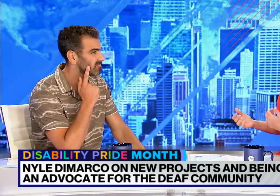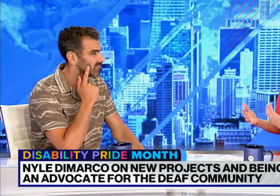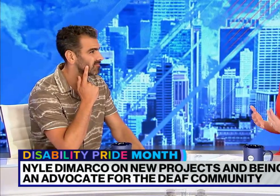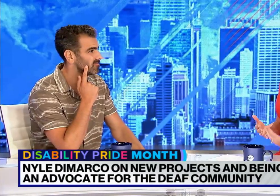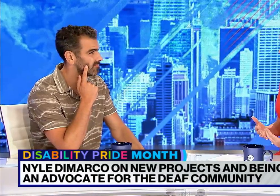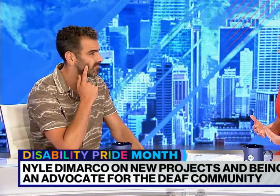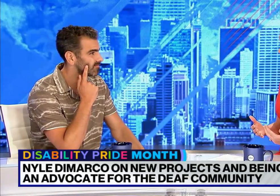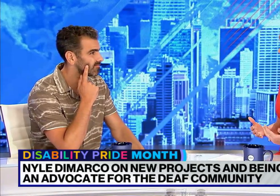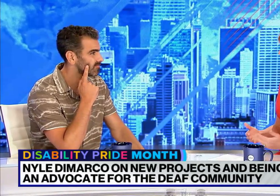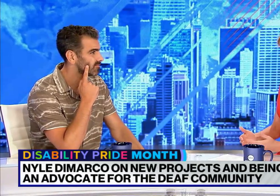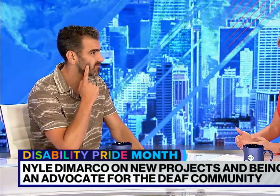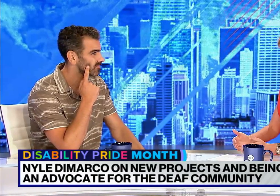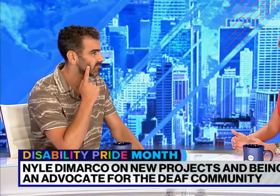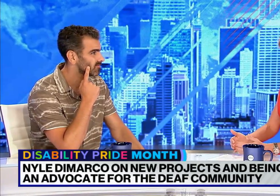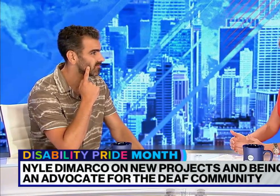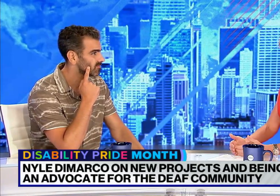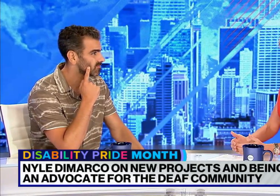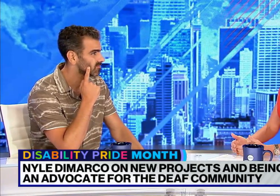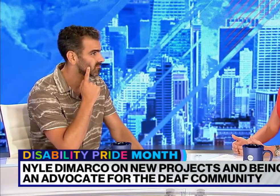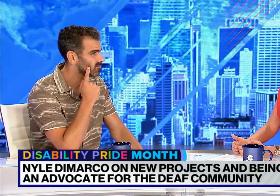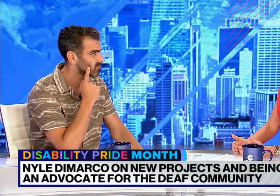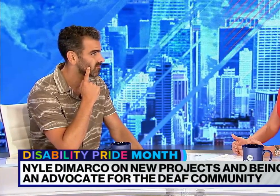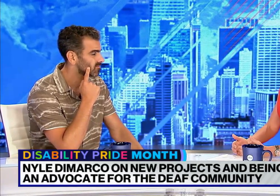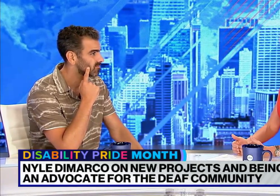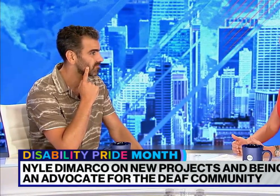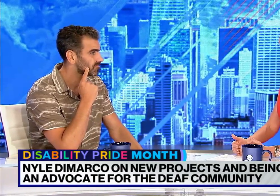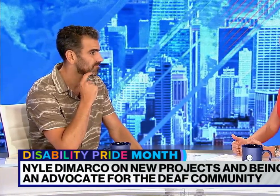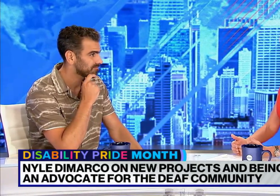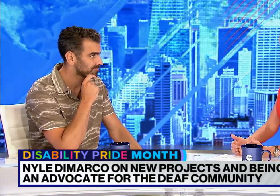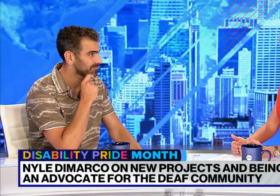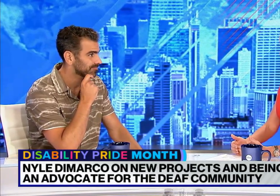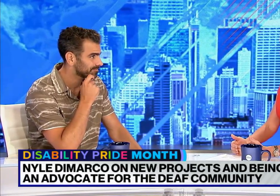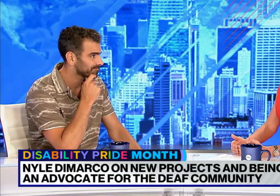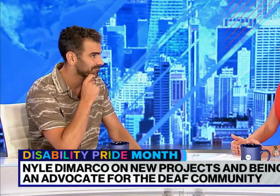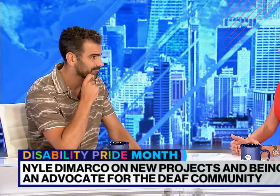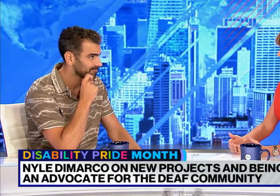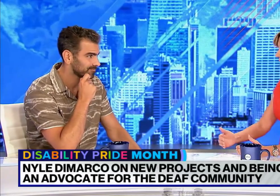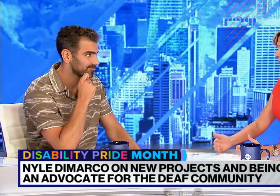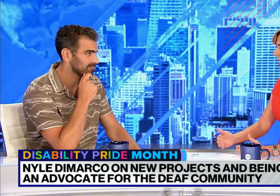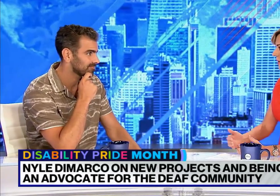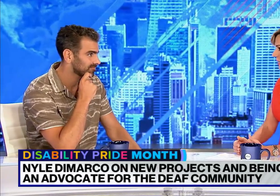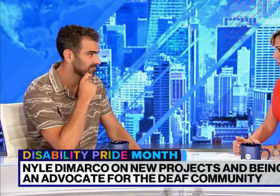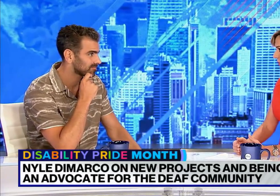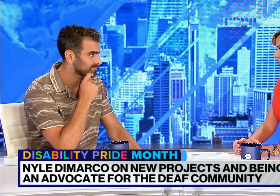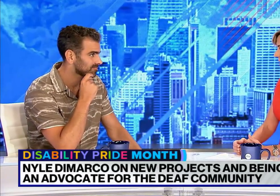Take us back and why this moment in time was so important for the deaf and for Gallaudet University.